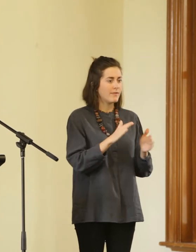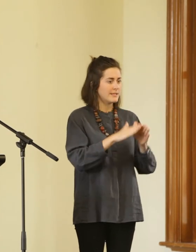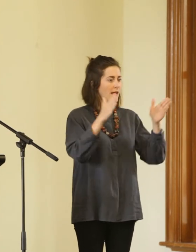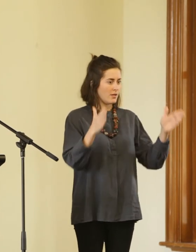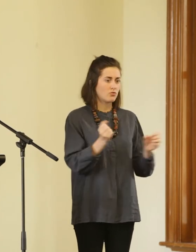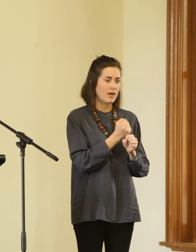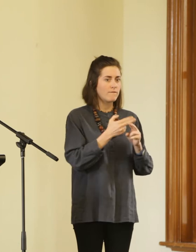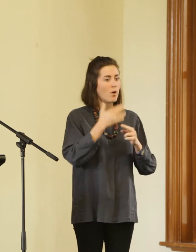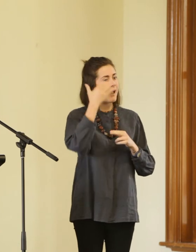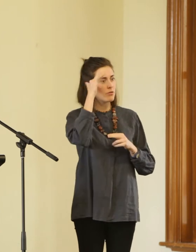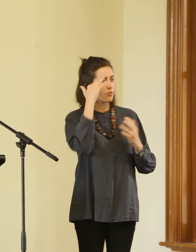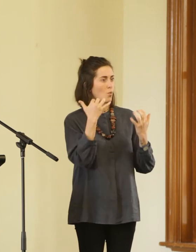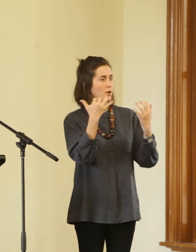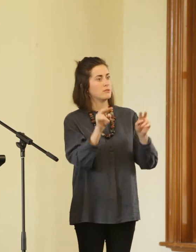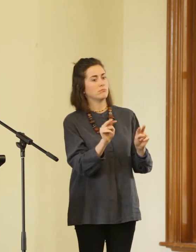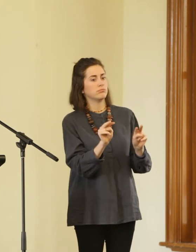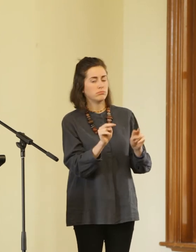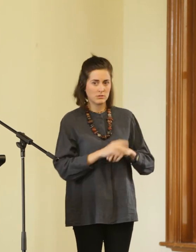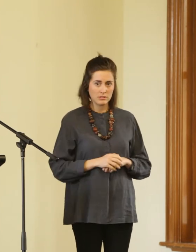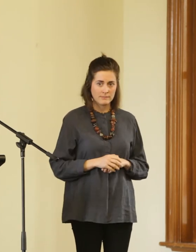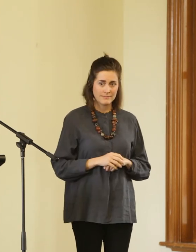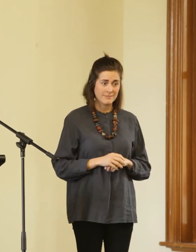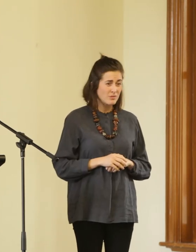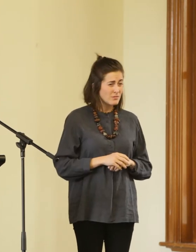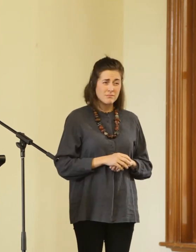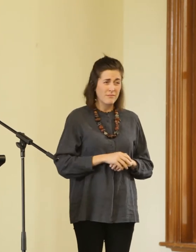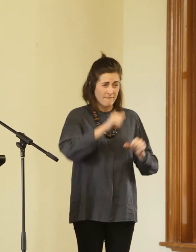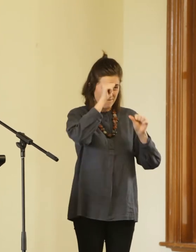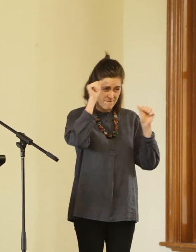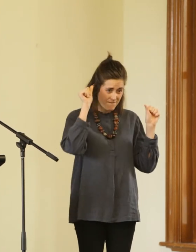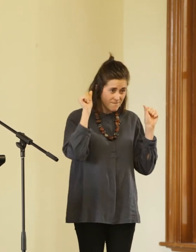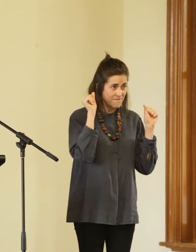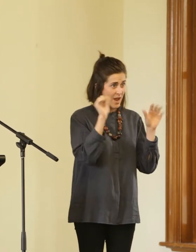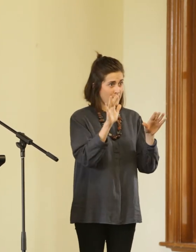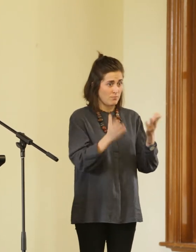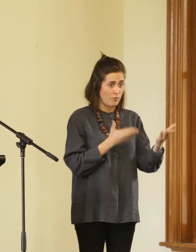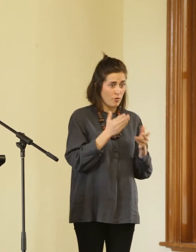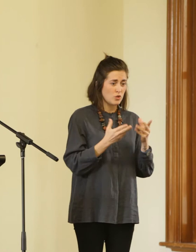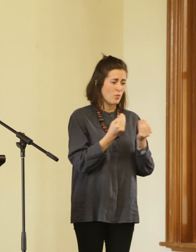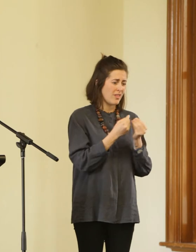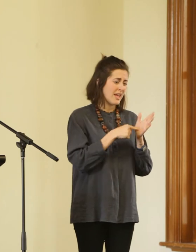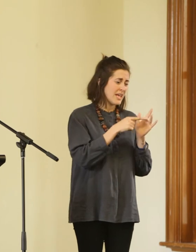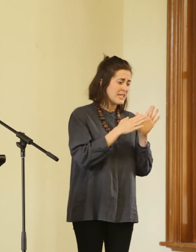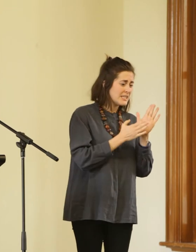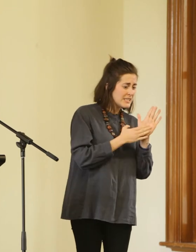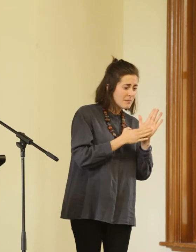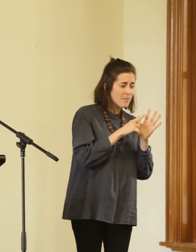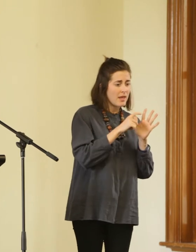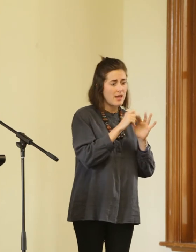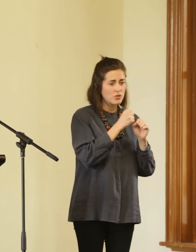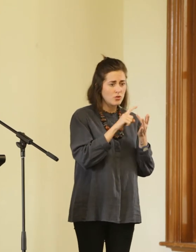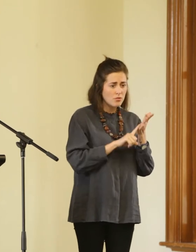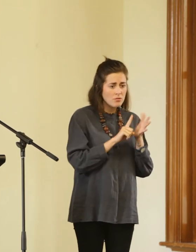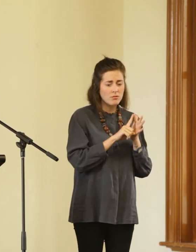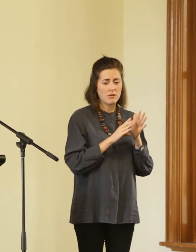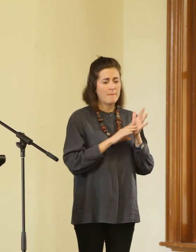that were created for adult audiences. We are talking about critically acclaimed performances led by artists like Tim Etchells, Gobsquad, Heine Goebbels,